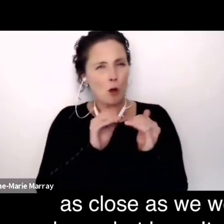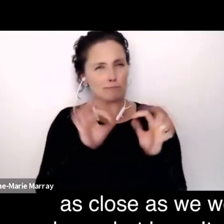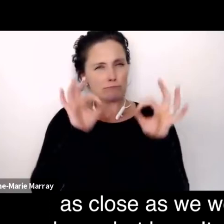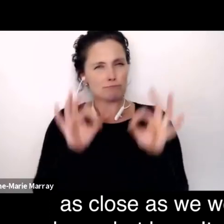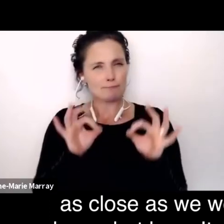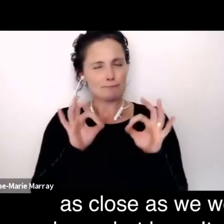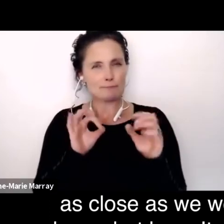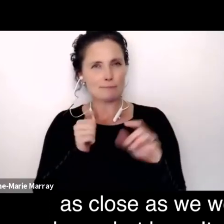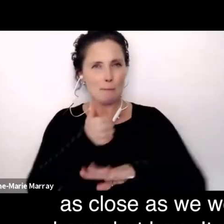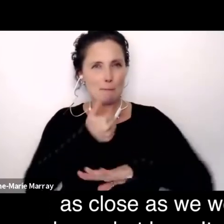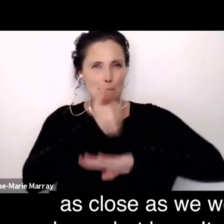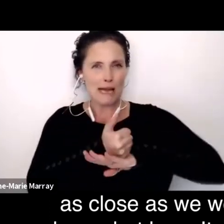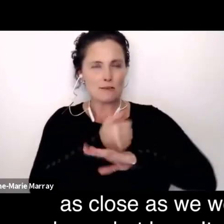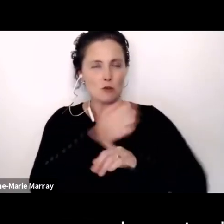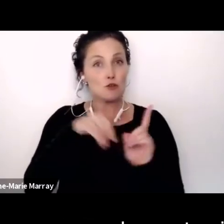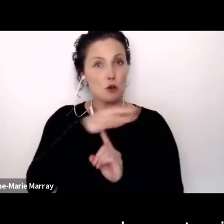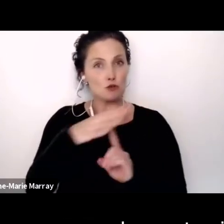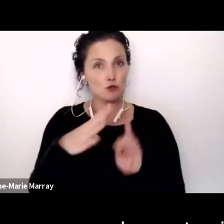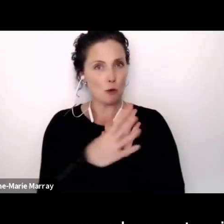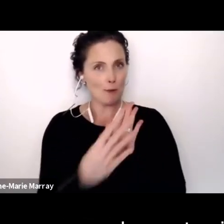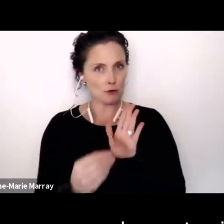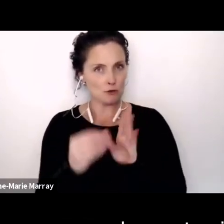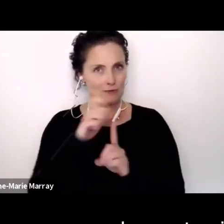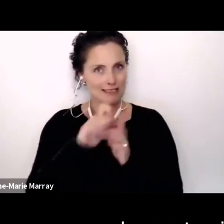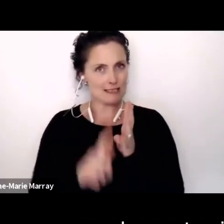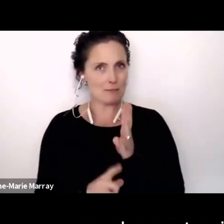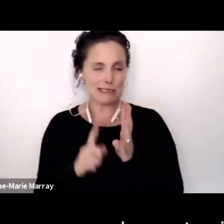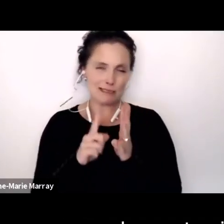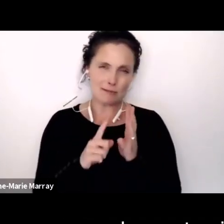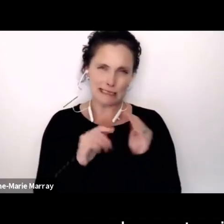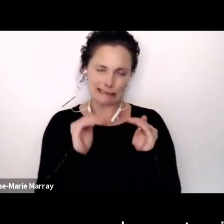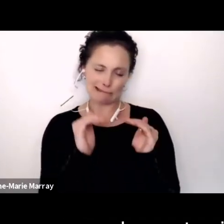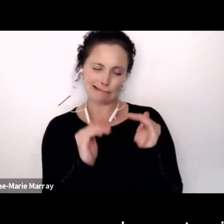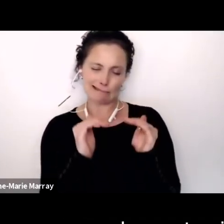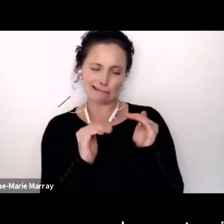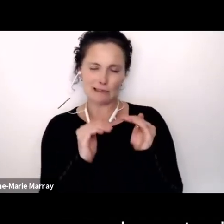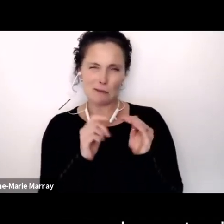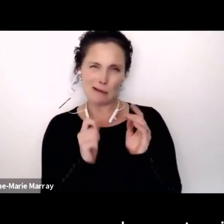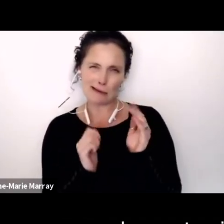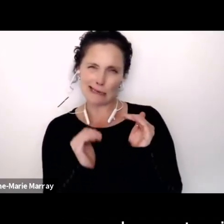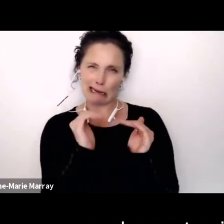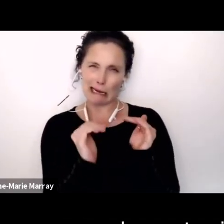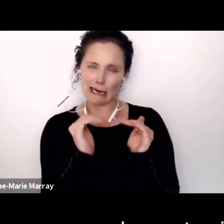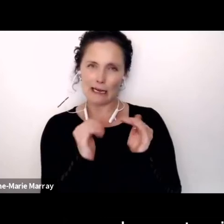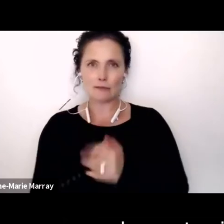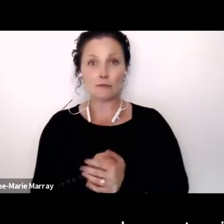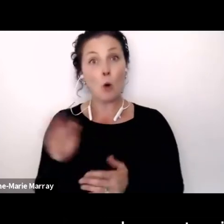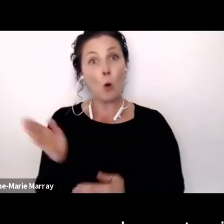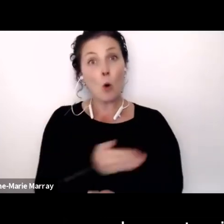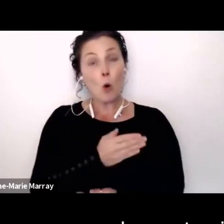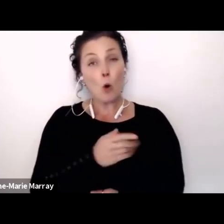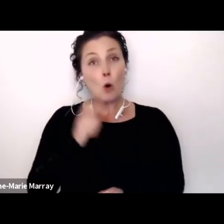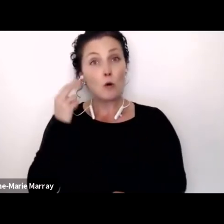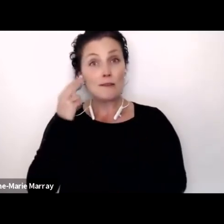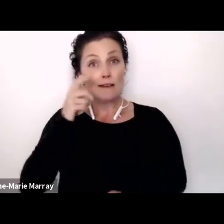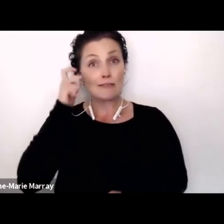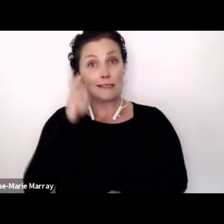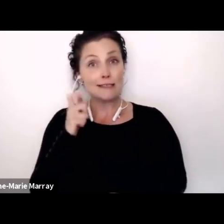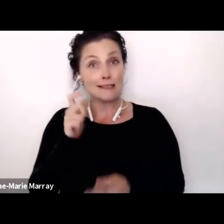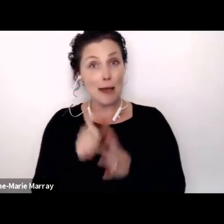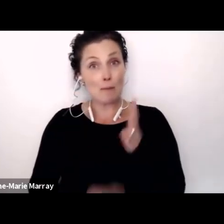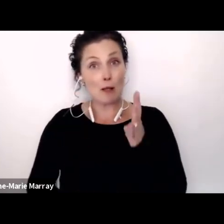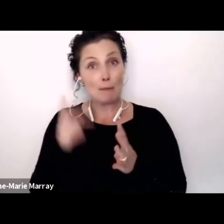been, but hey, and it reaffirms that all deaf and disabled people must enjoy all human rights and fundamental freedoms.